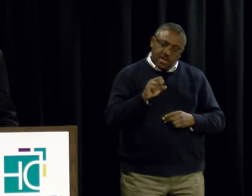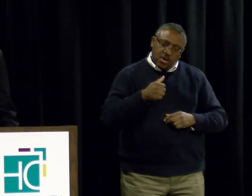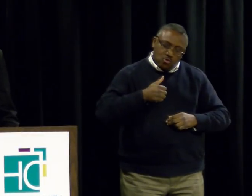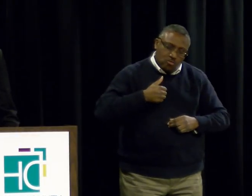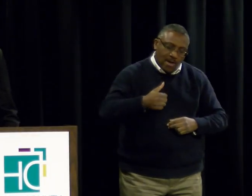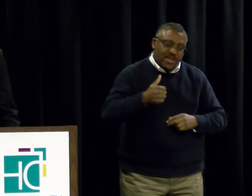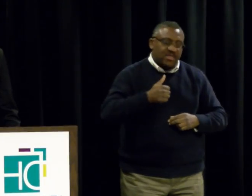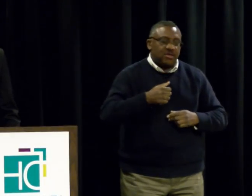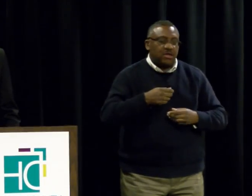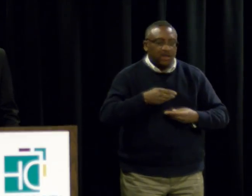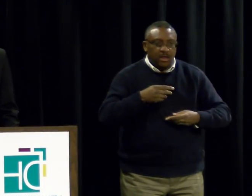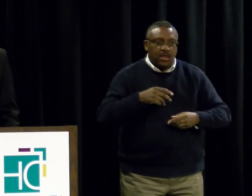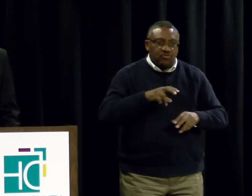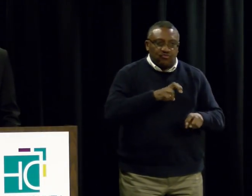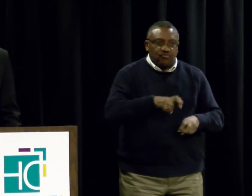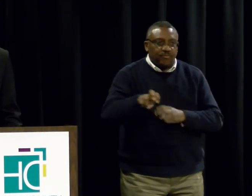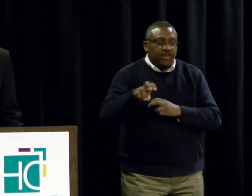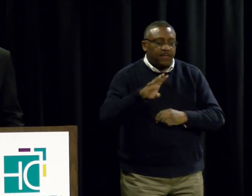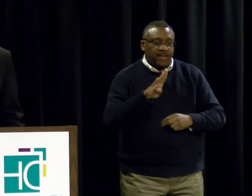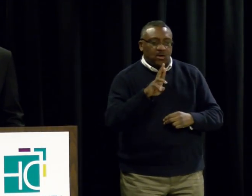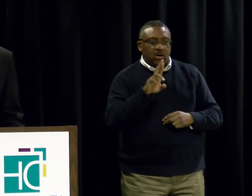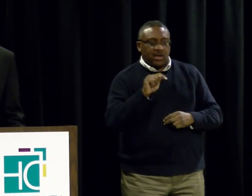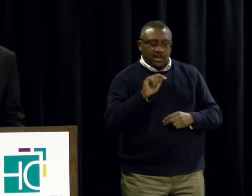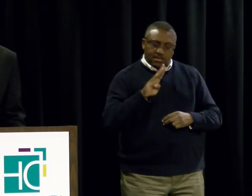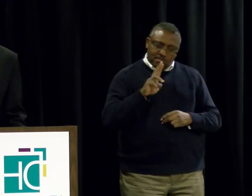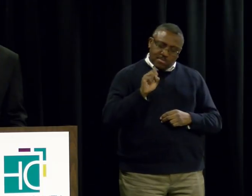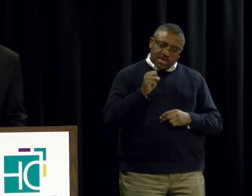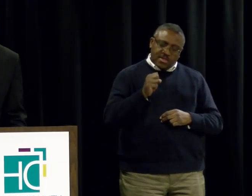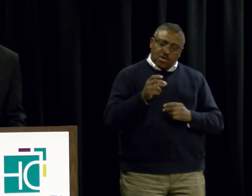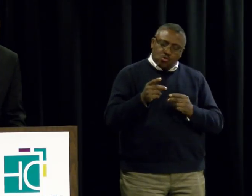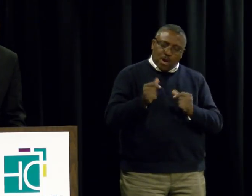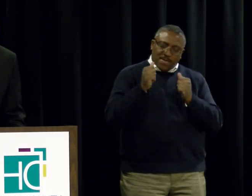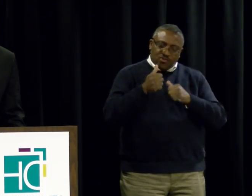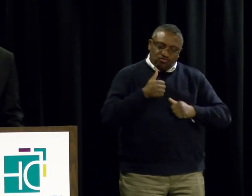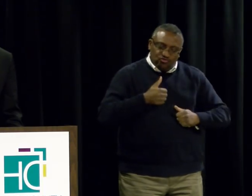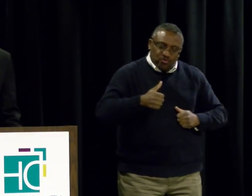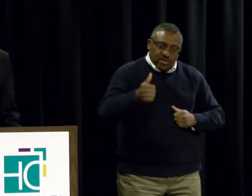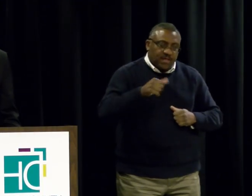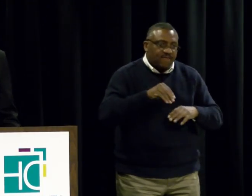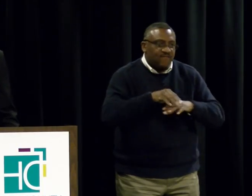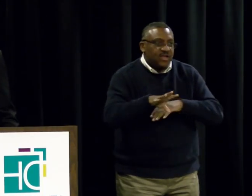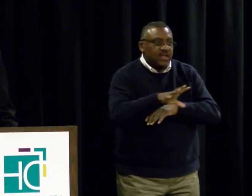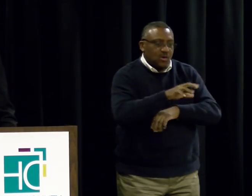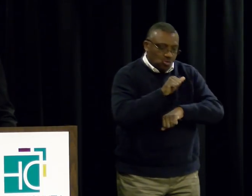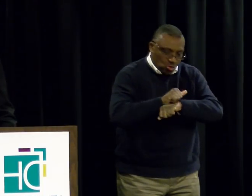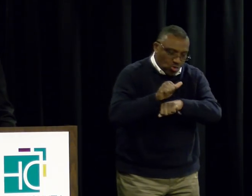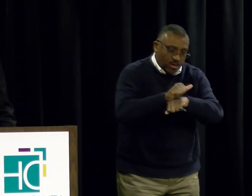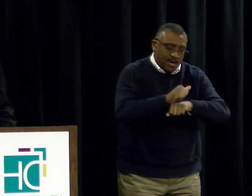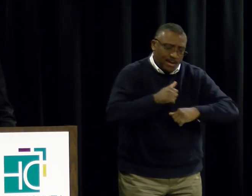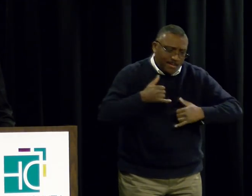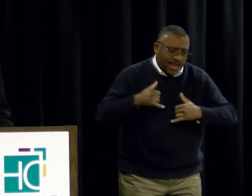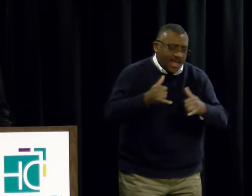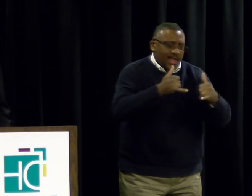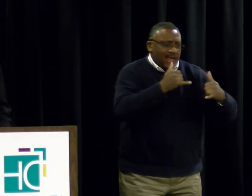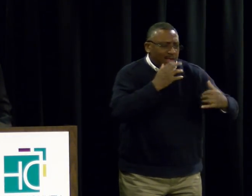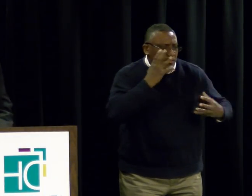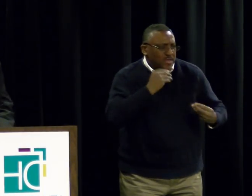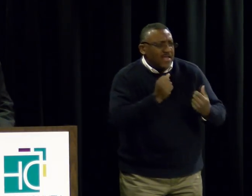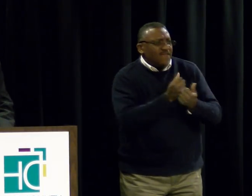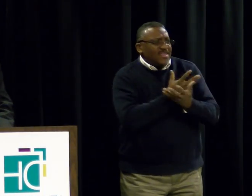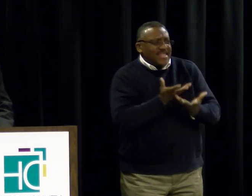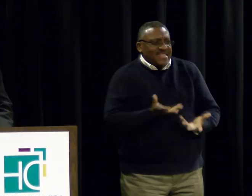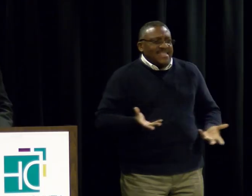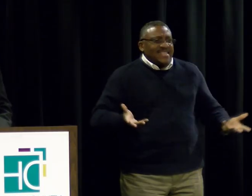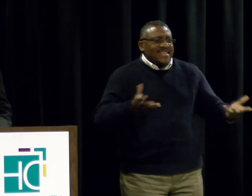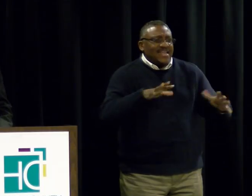BRT offers the opportunity to transform the way we work, play, and experience everything our region has to offer.